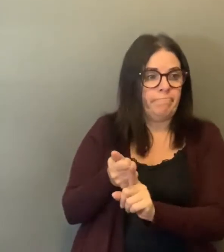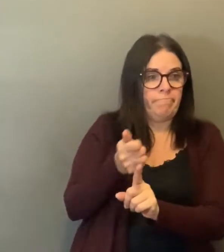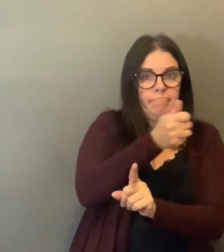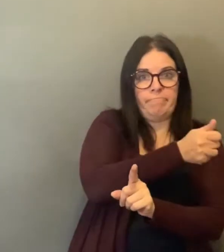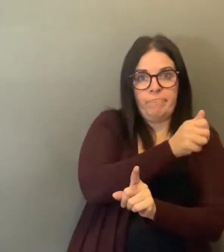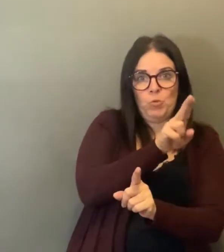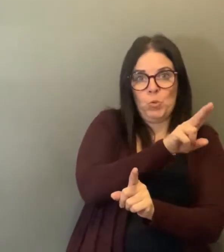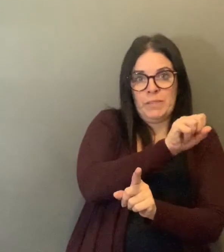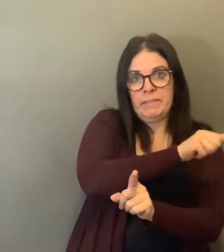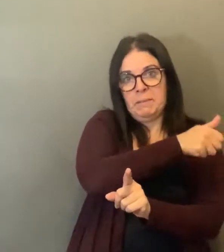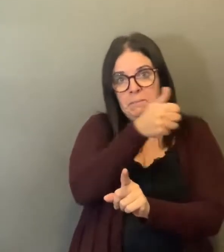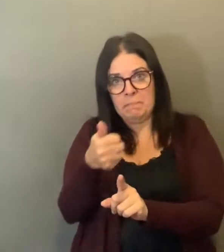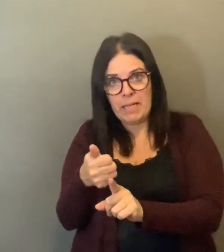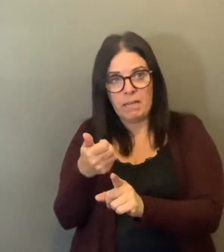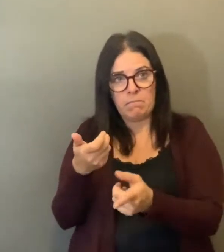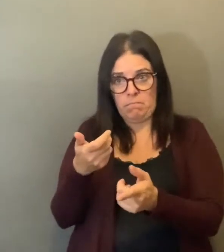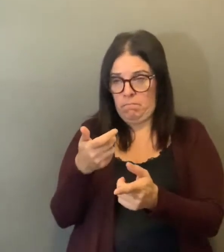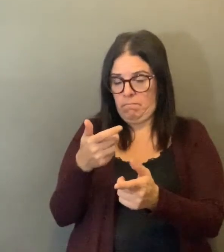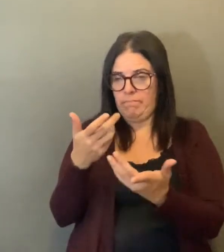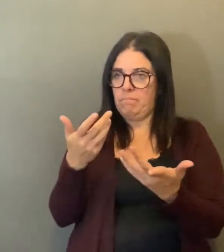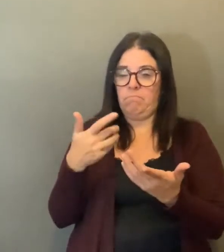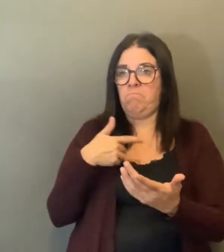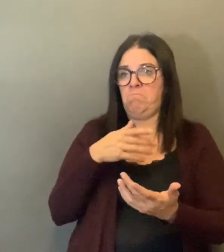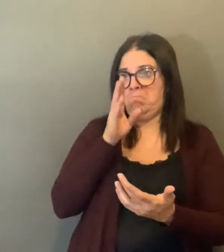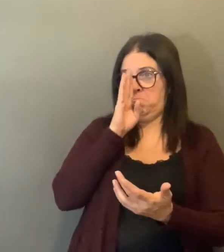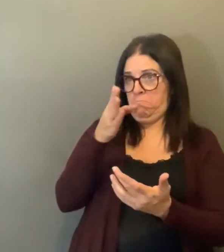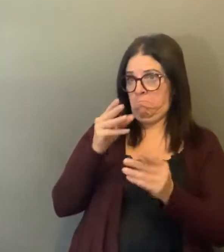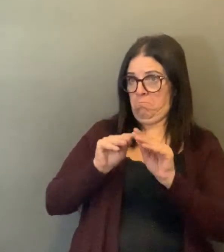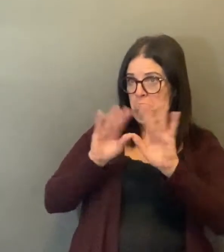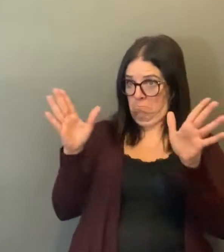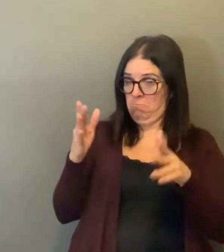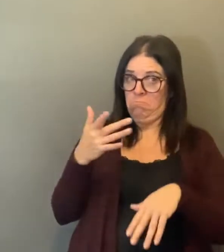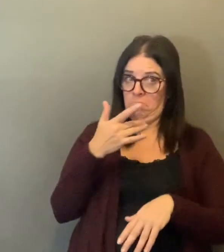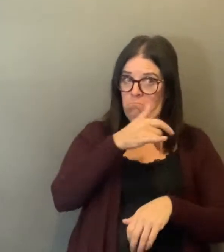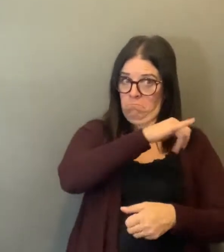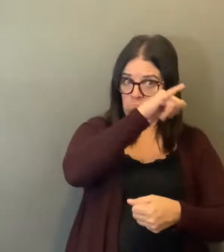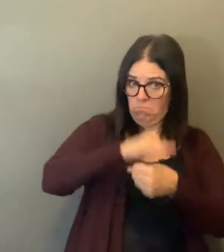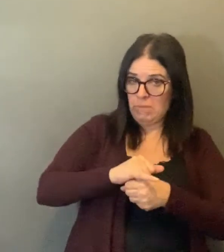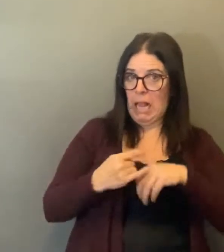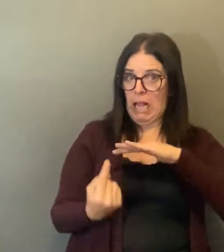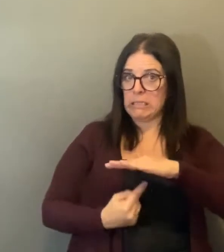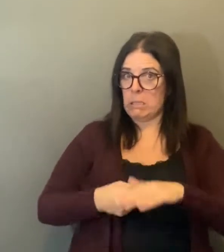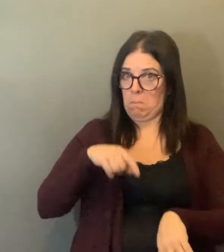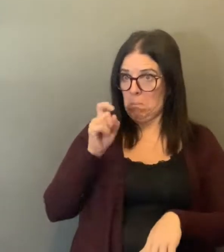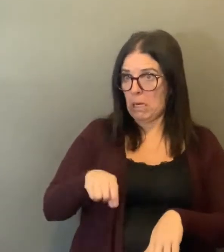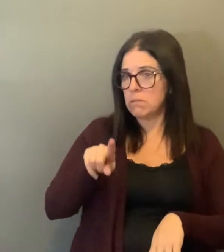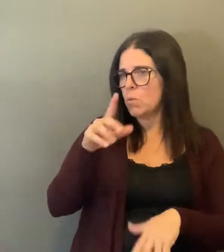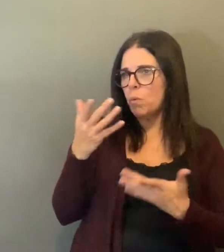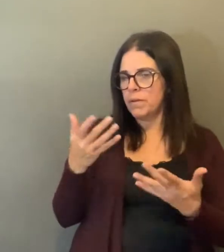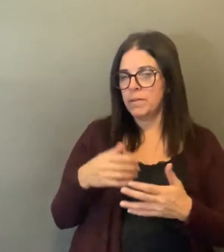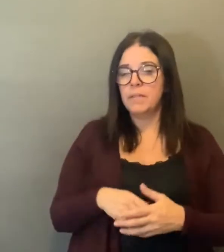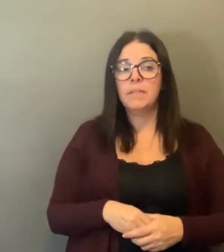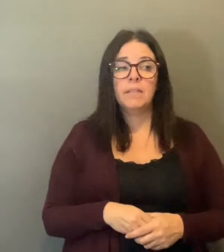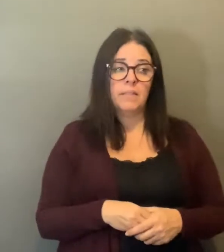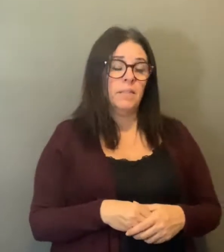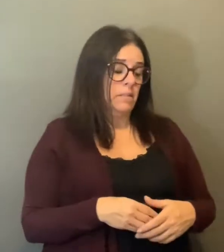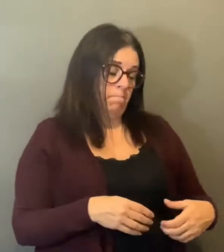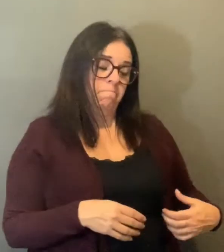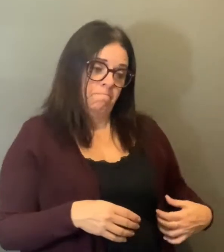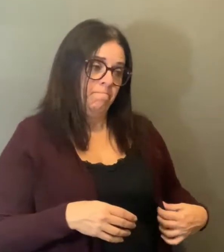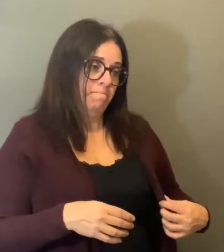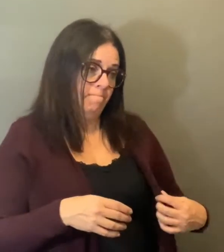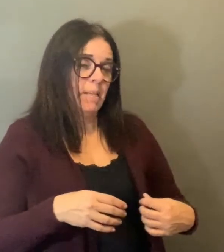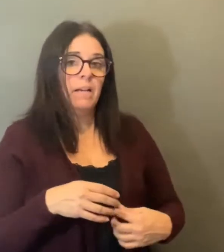black and white, is this straight up? You want them self-isolating when they come back from work? I think that's the direction and that's the recommendations from